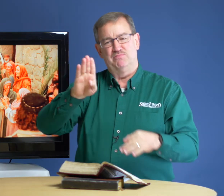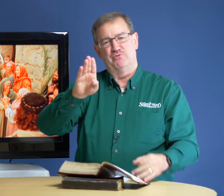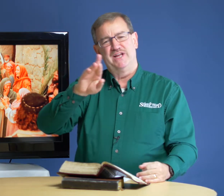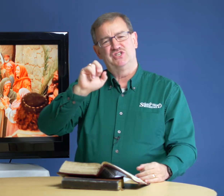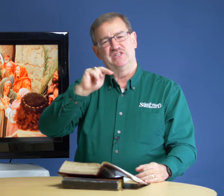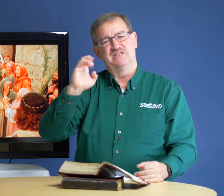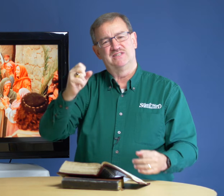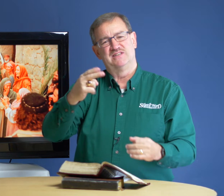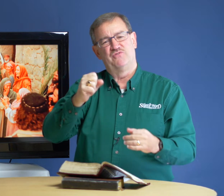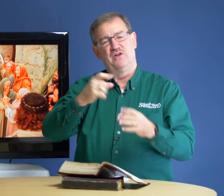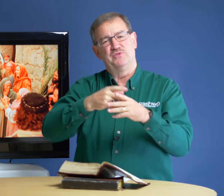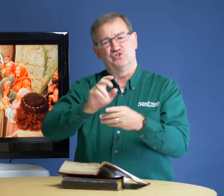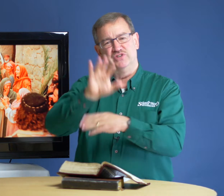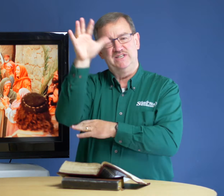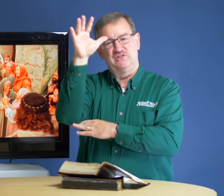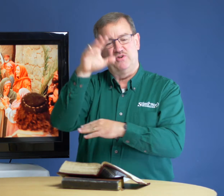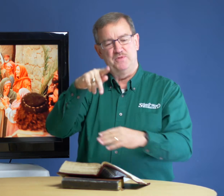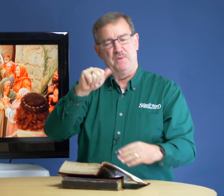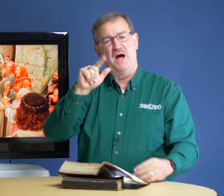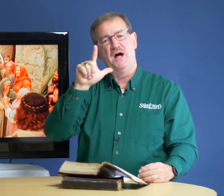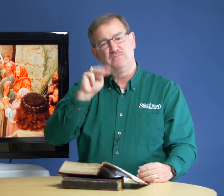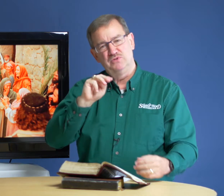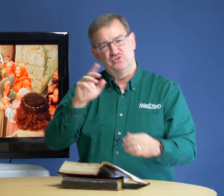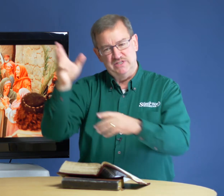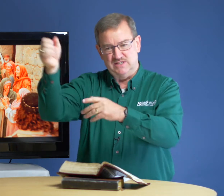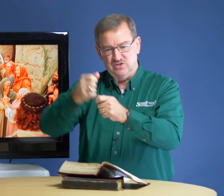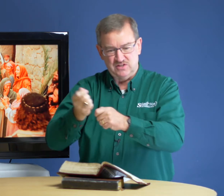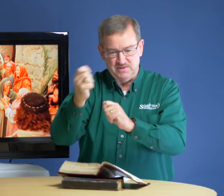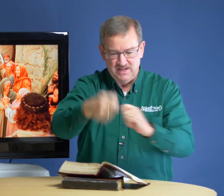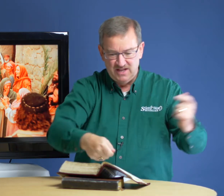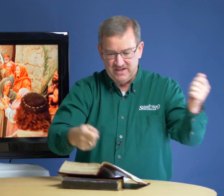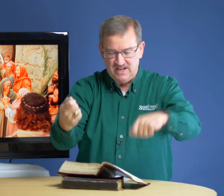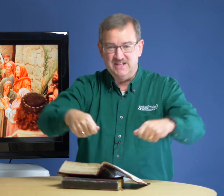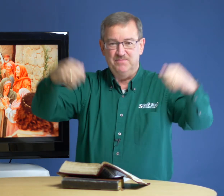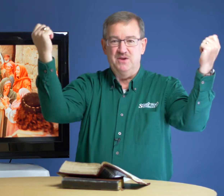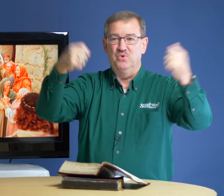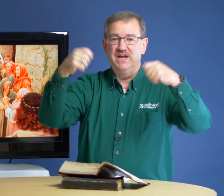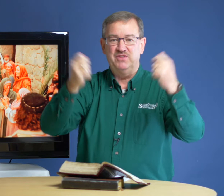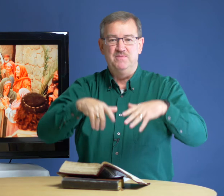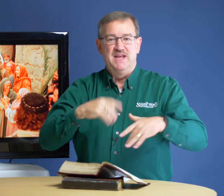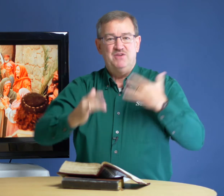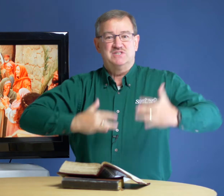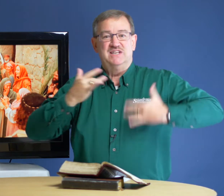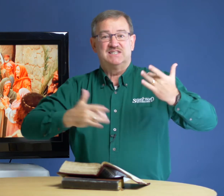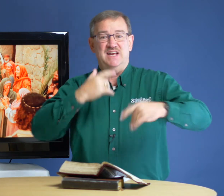from the trees, from the palm trees. They took them and they laid them. They waved them. It was an exciting